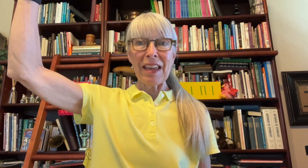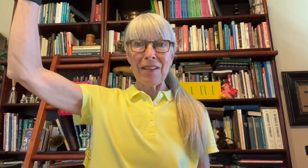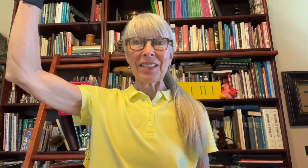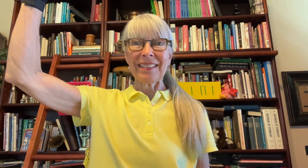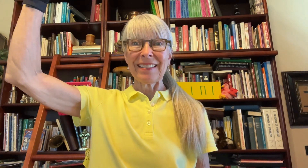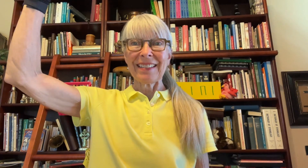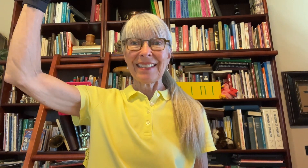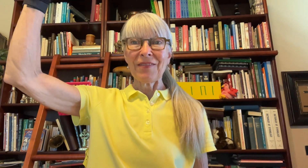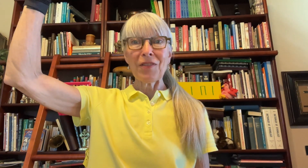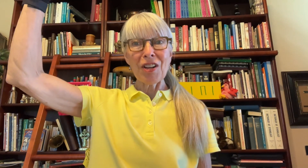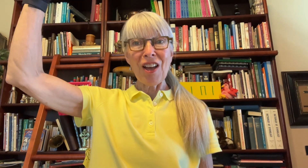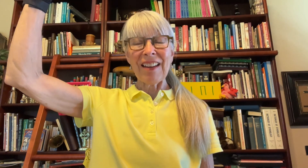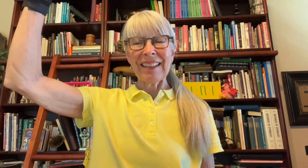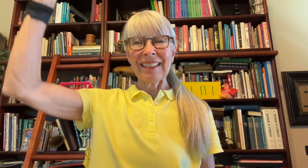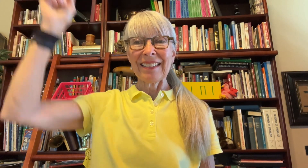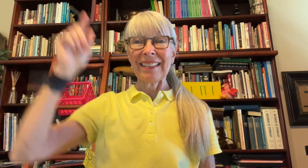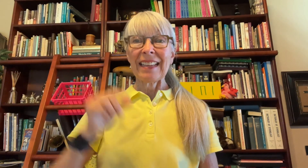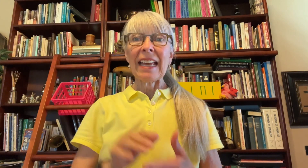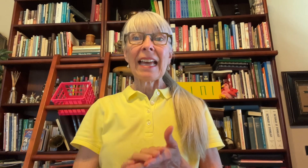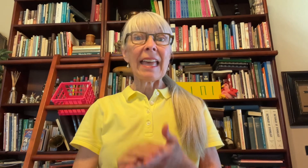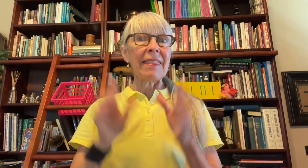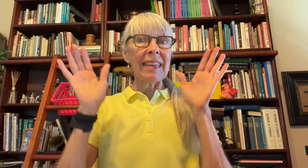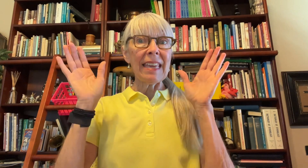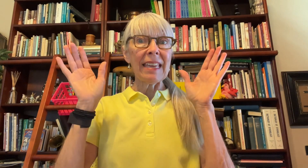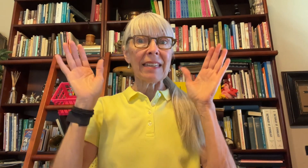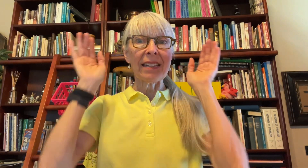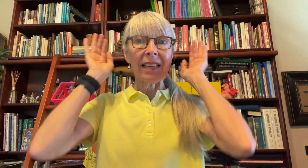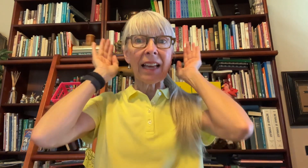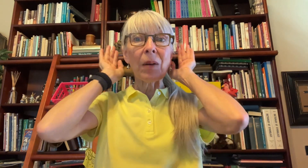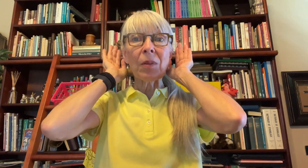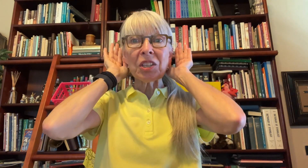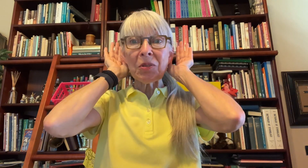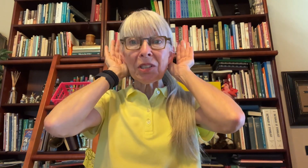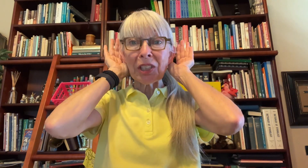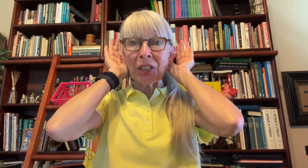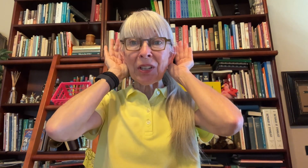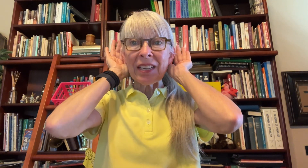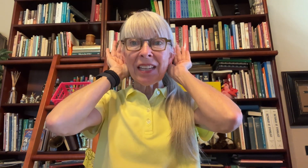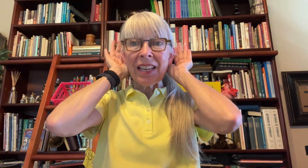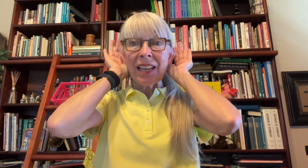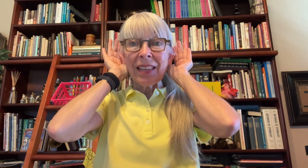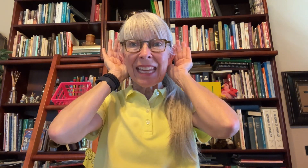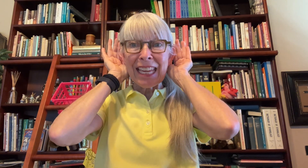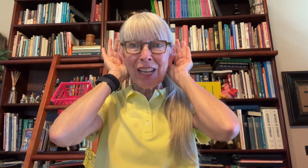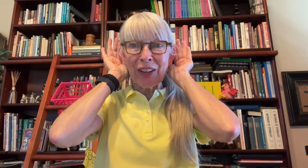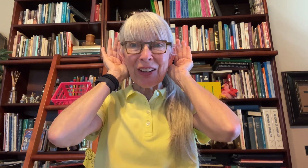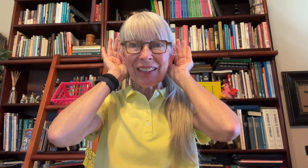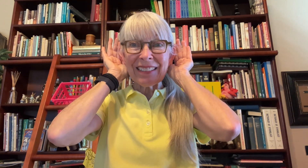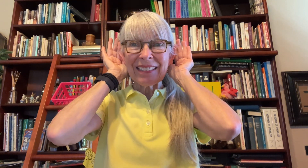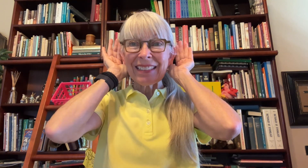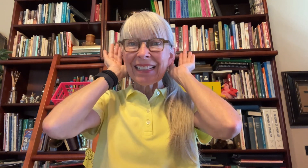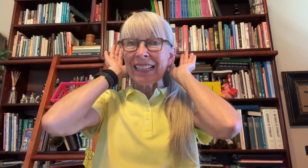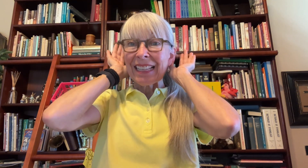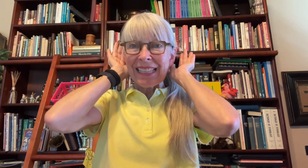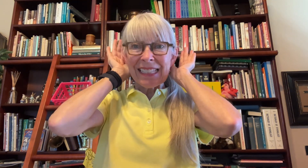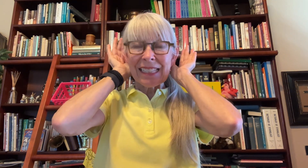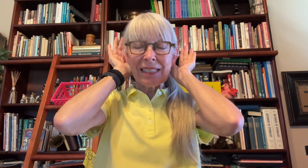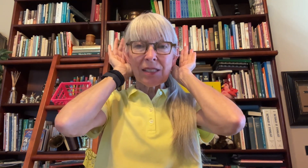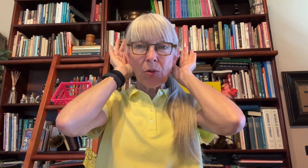heaven for God. And then I want you to learn here. This is sort